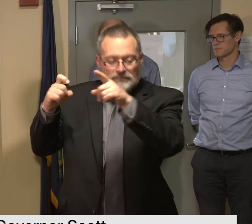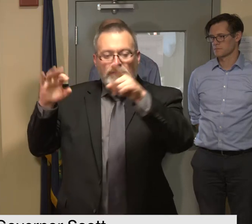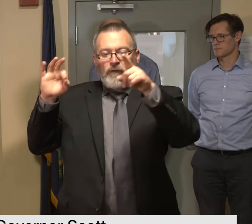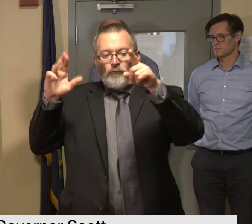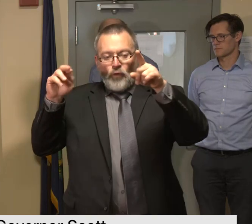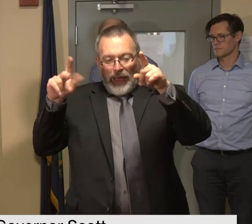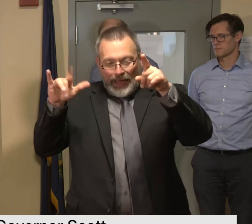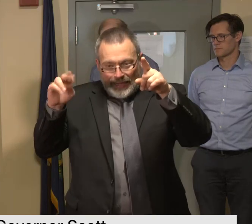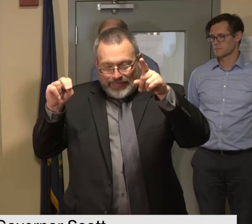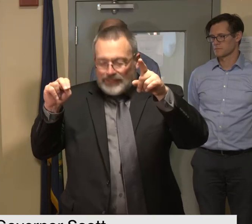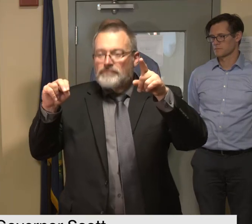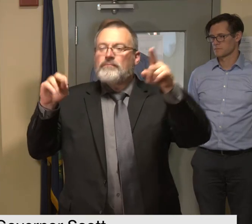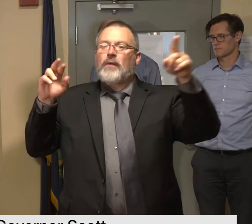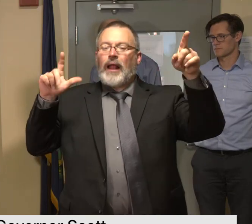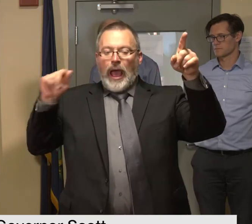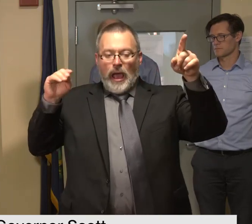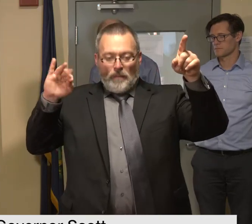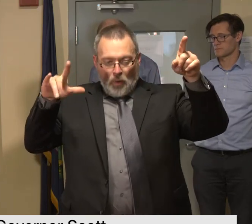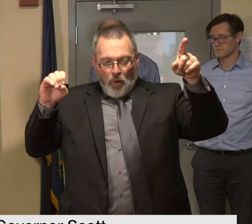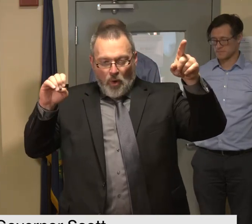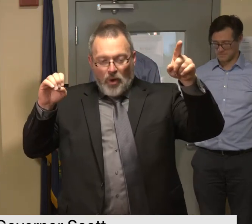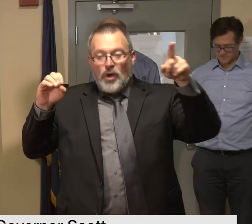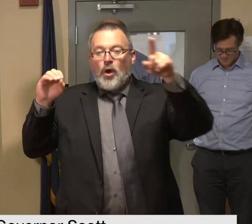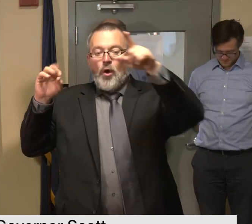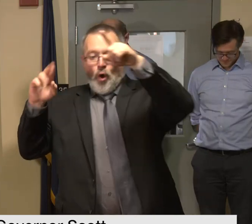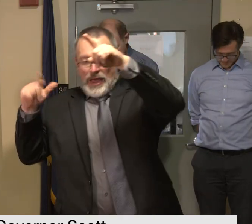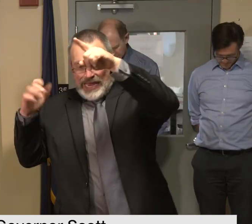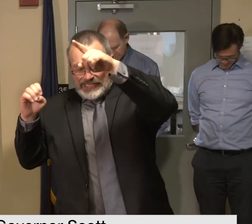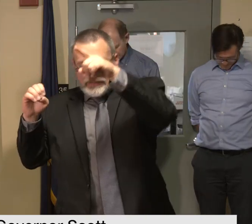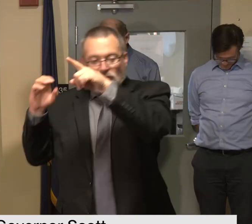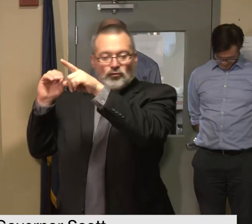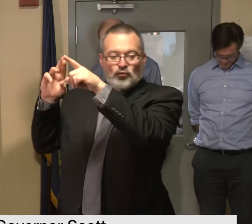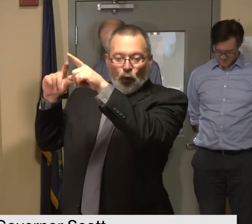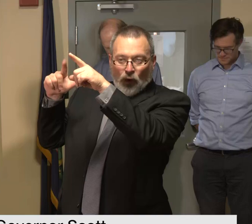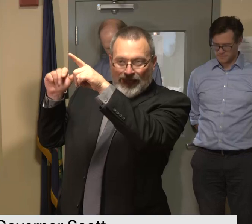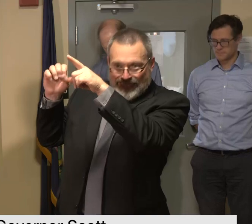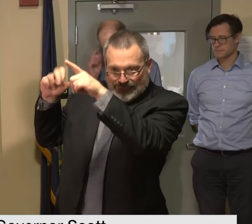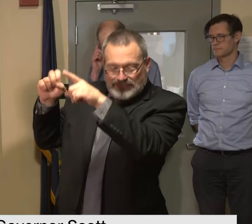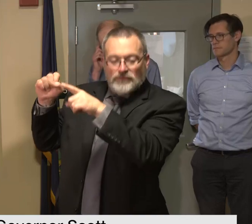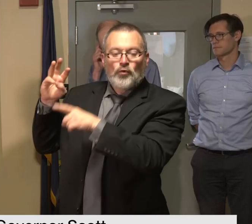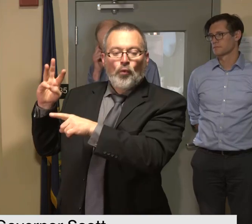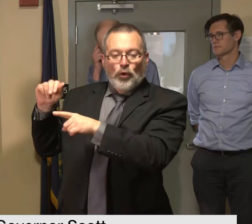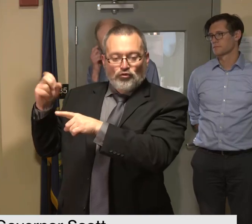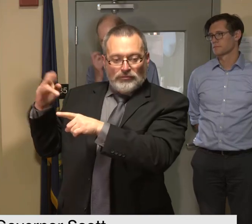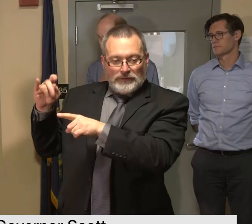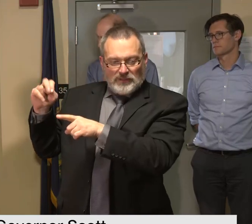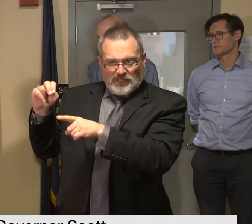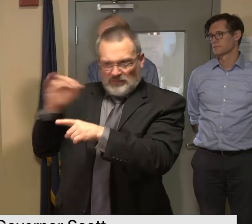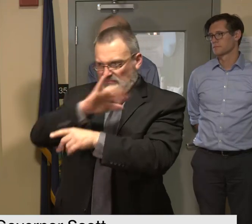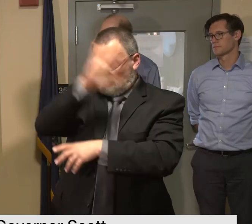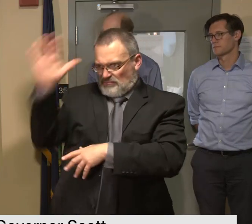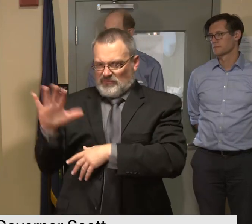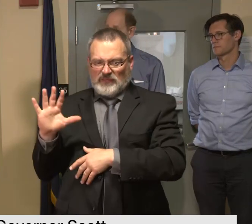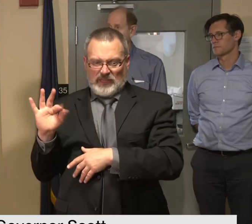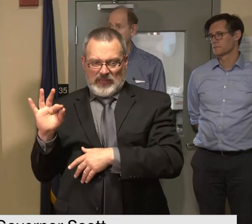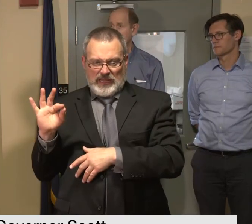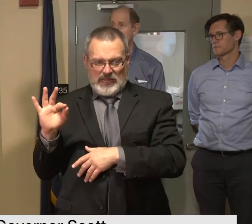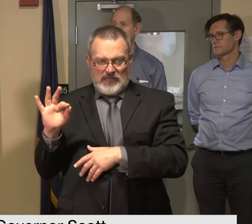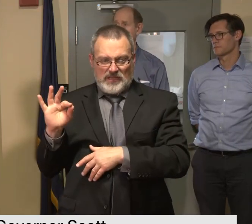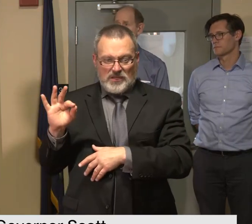orleans and washington we have done two rounds of outreach reach at this point first